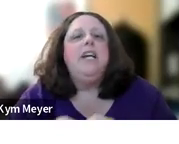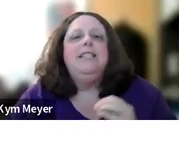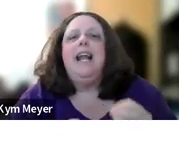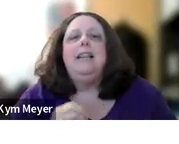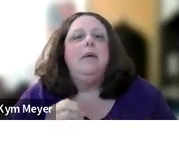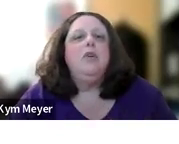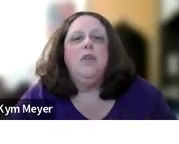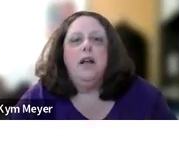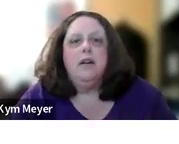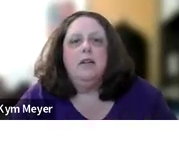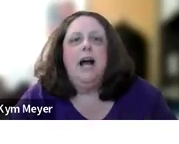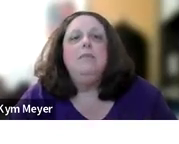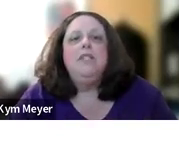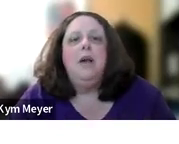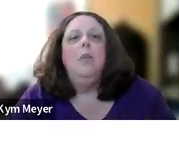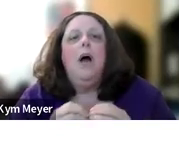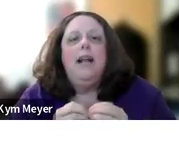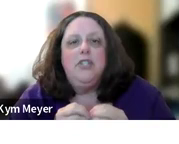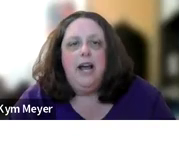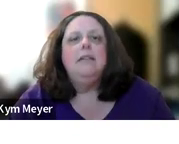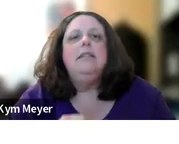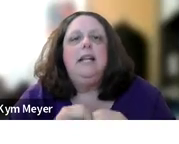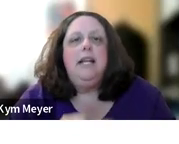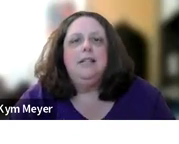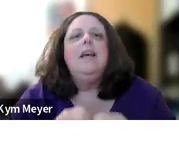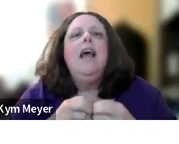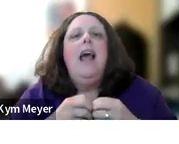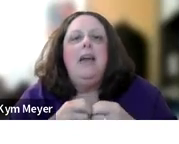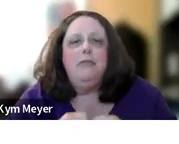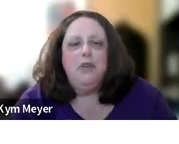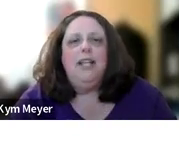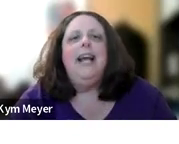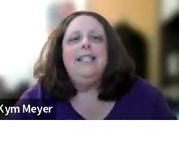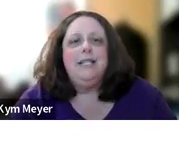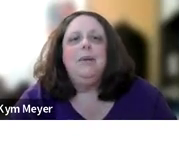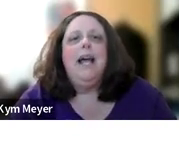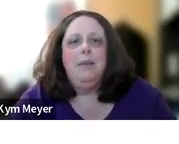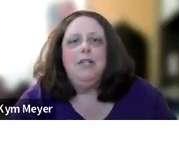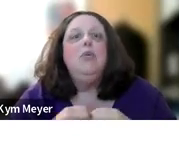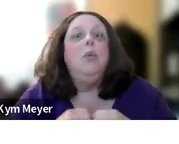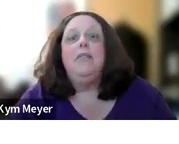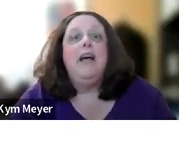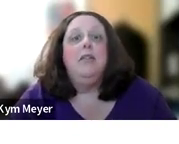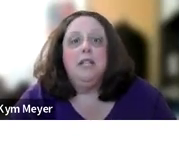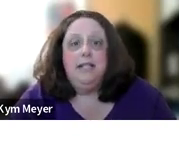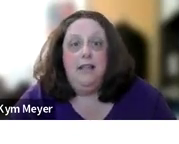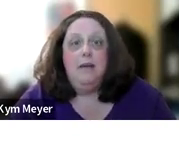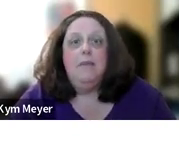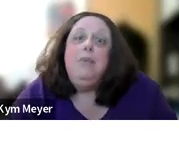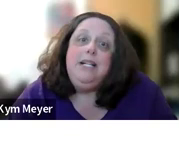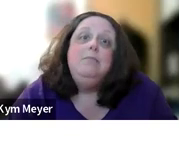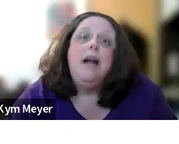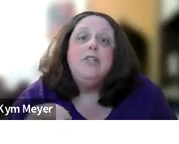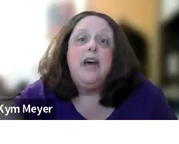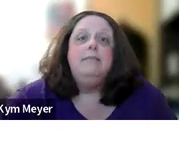prioritizing any language over another. I'm just saying a child needs a fully accessible language, whatever that looks like to